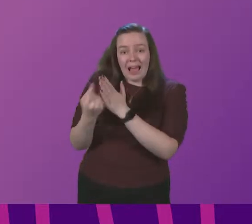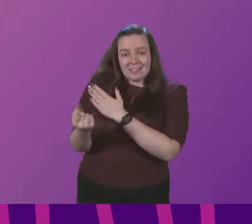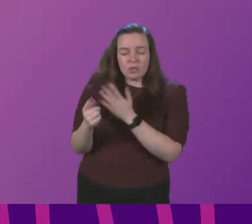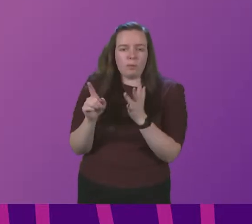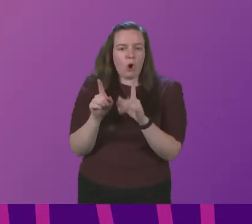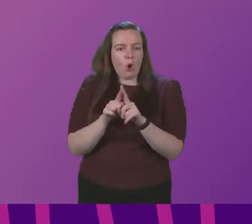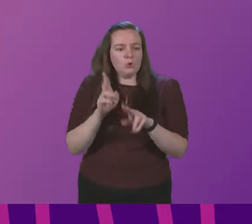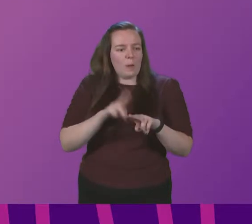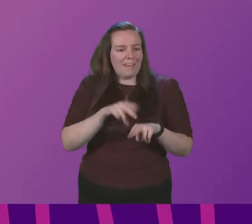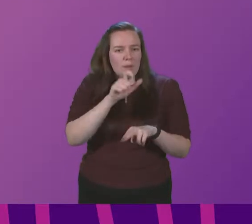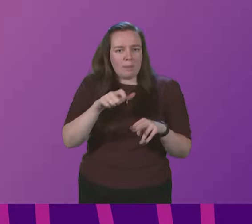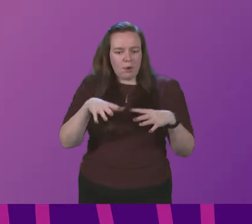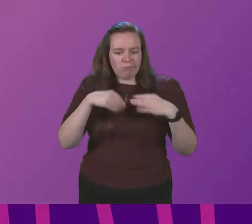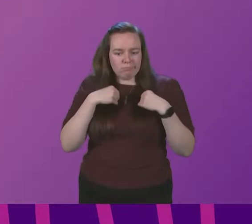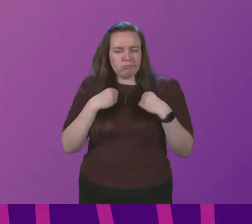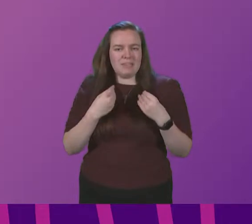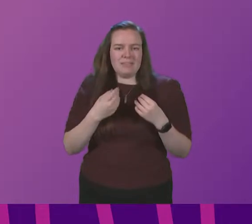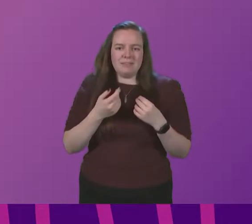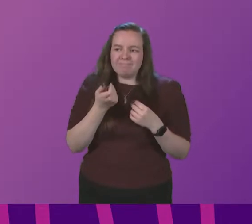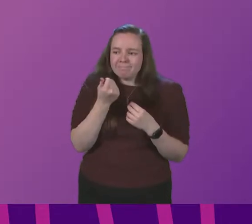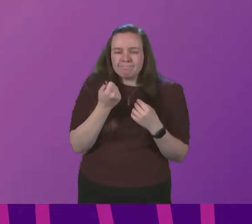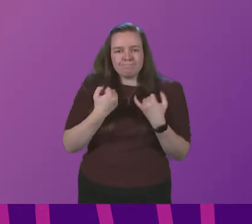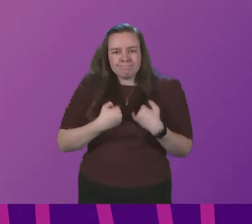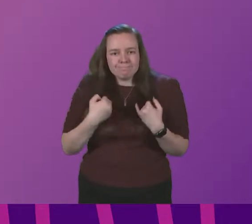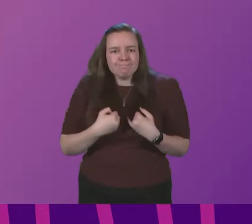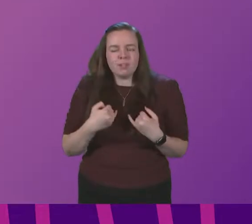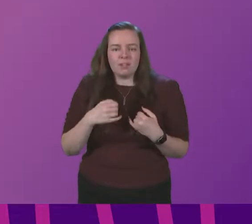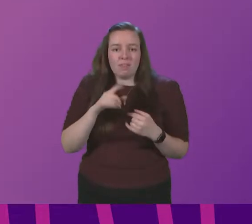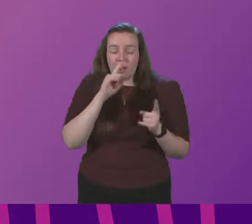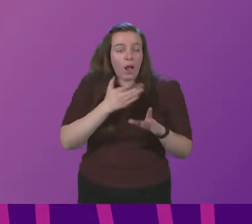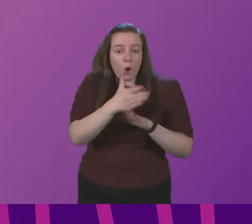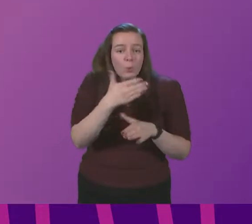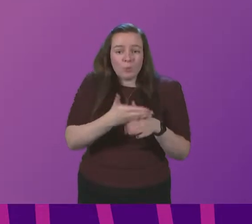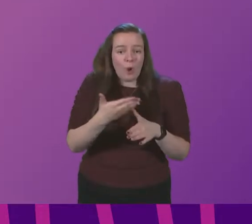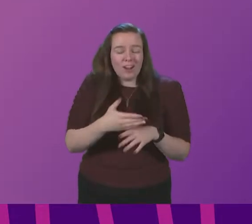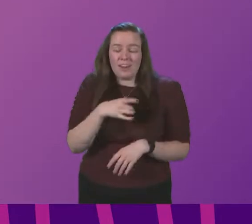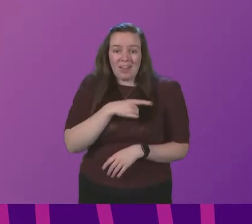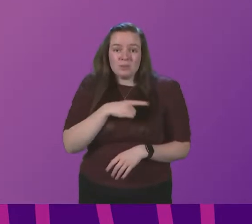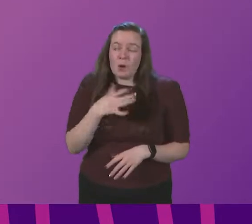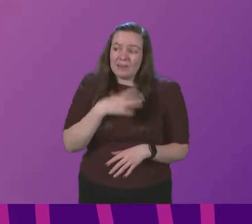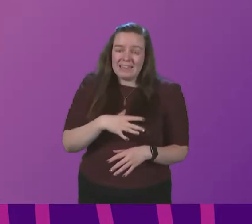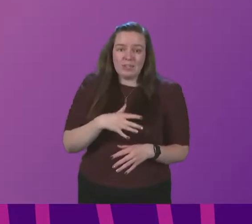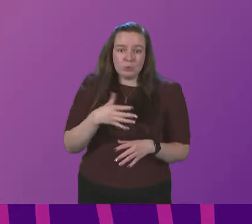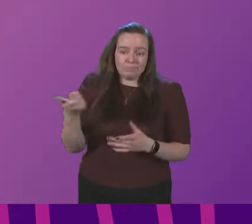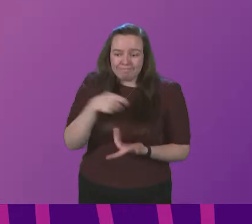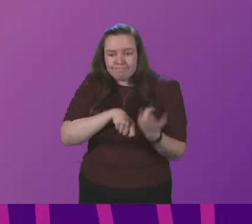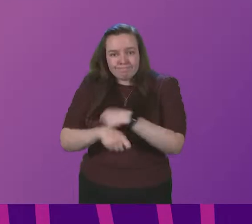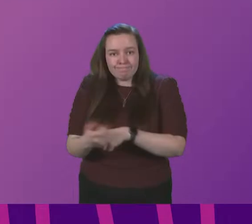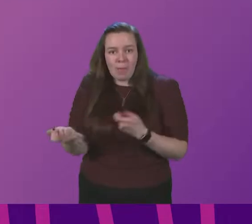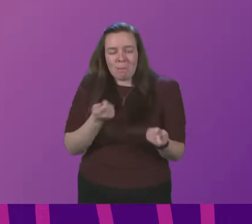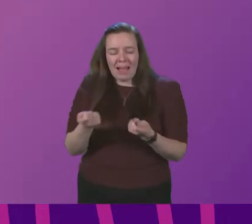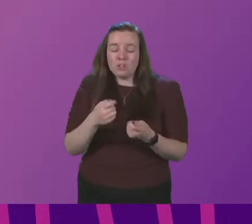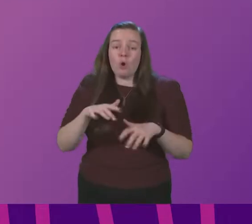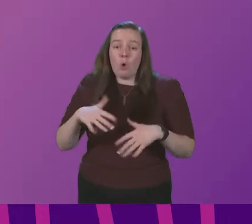infects people and people have mild illness, they cannot go to work. That is why we need to crack down on this virus because otherwise we are going to see these